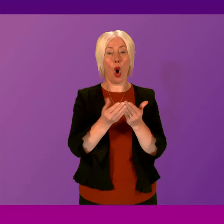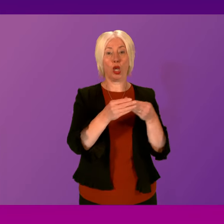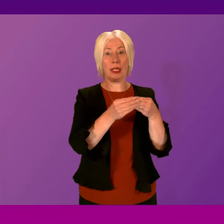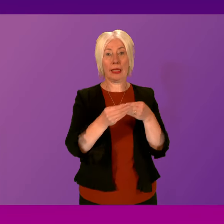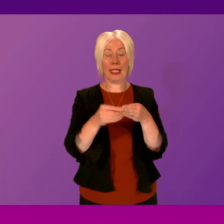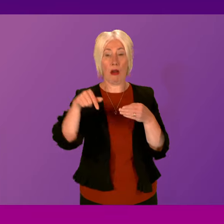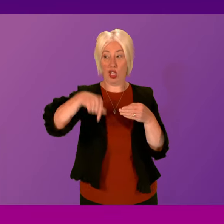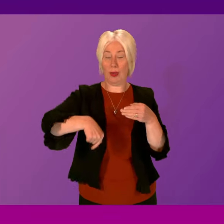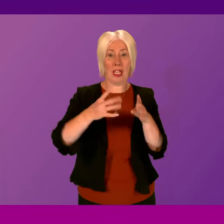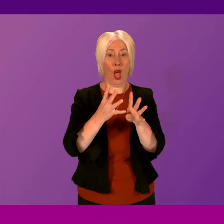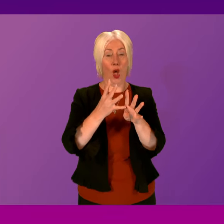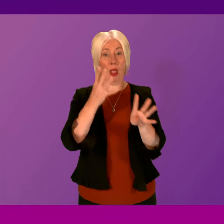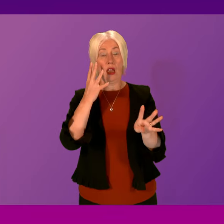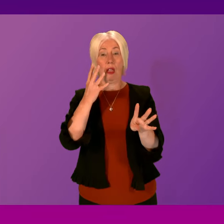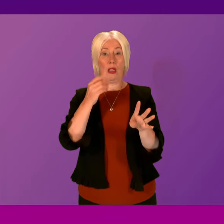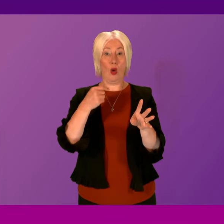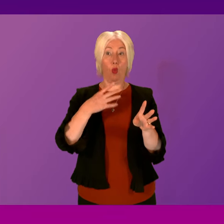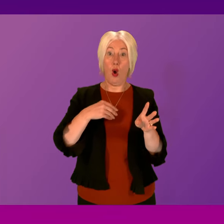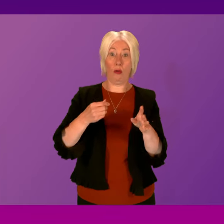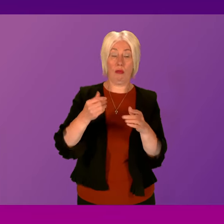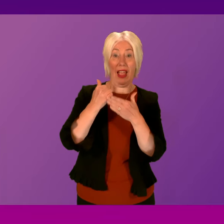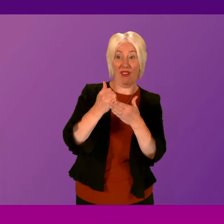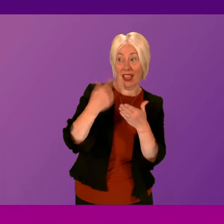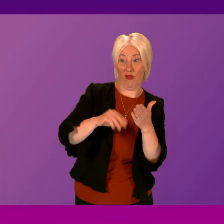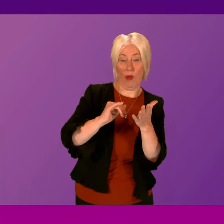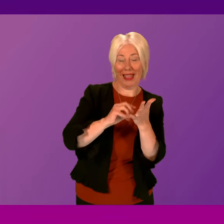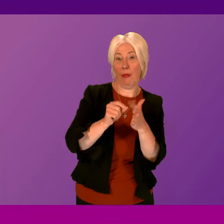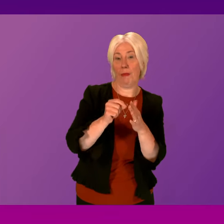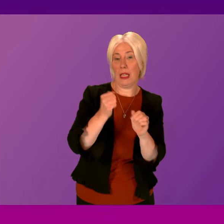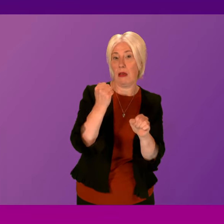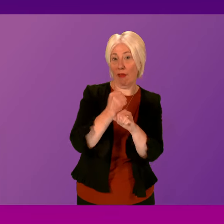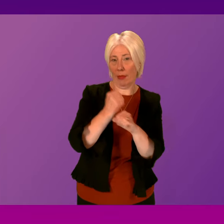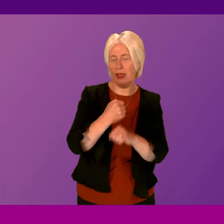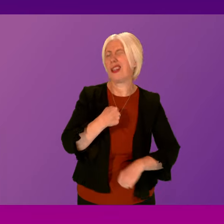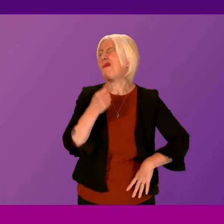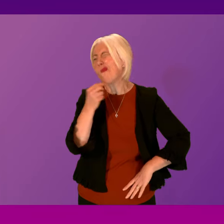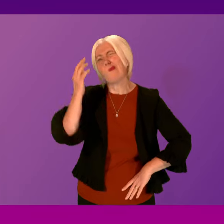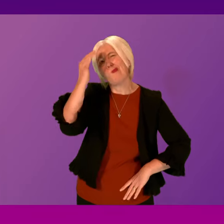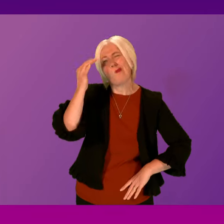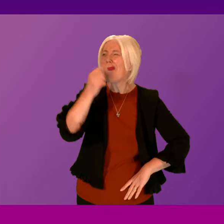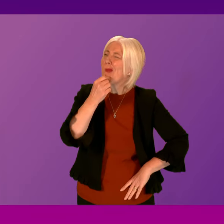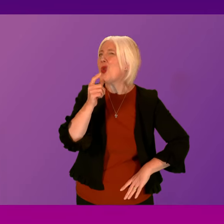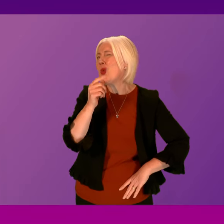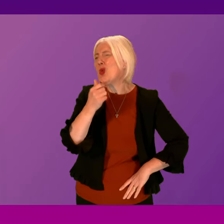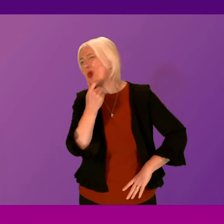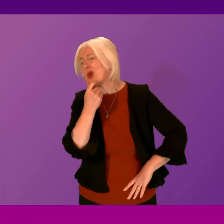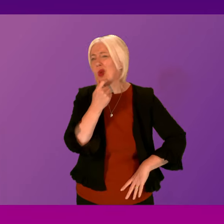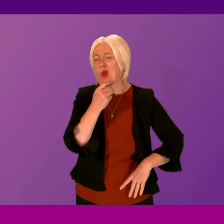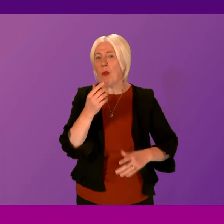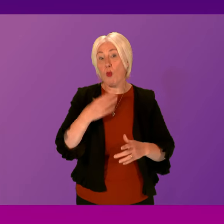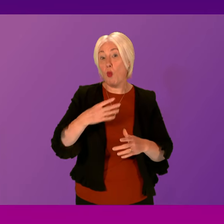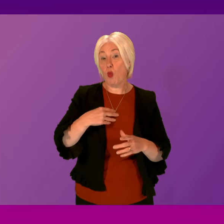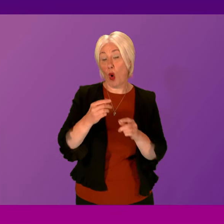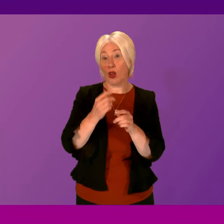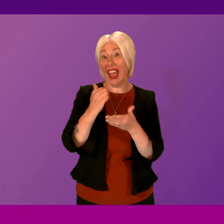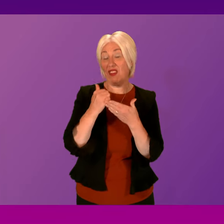lining up to get advice from this SNP government. Now, it got me wondering, who is this that's been calling for the advice?